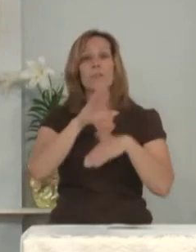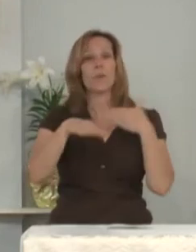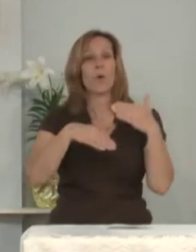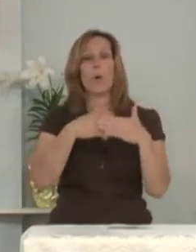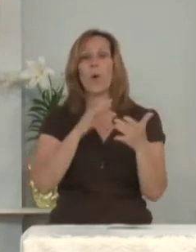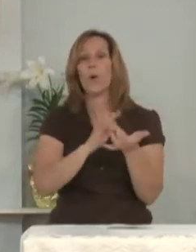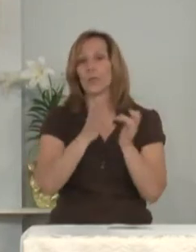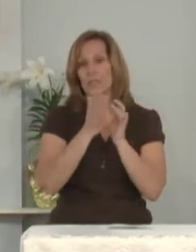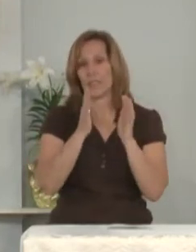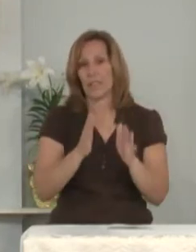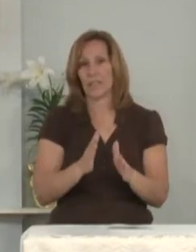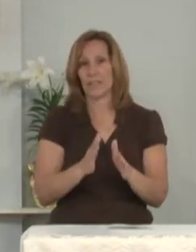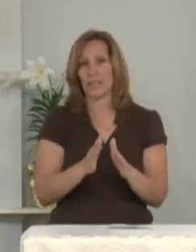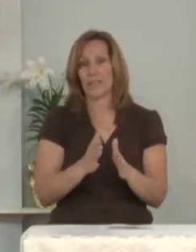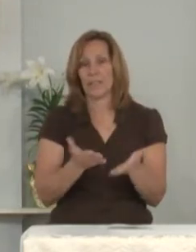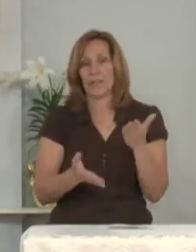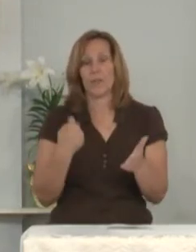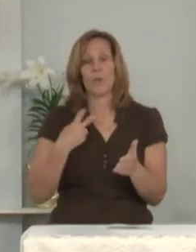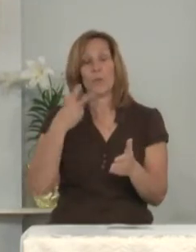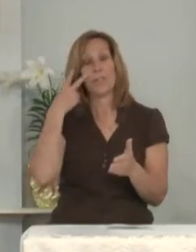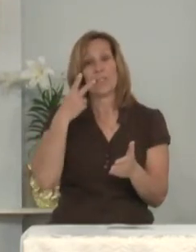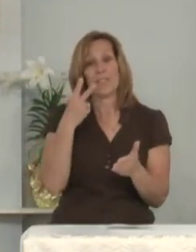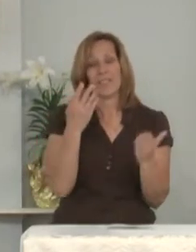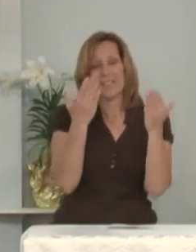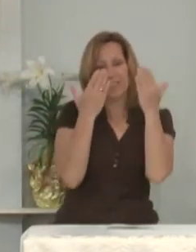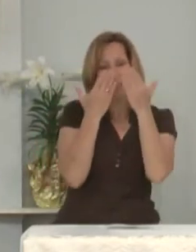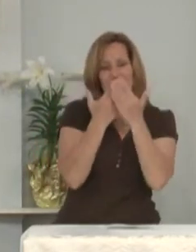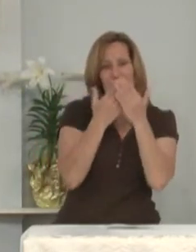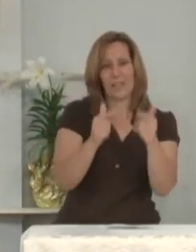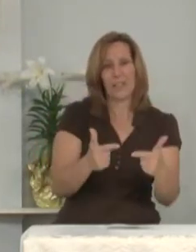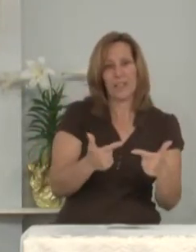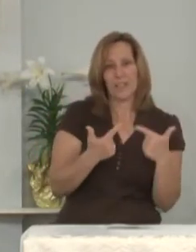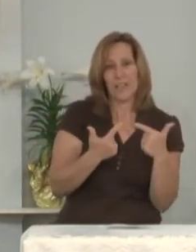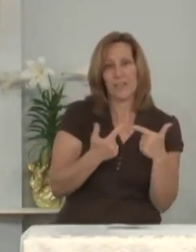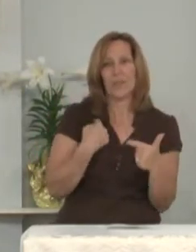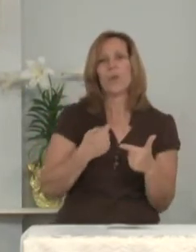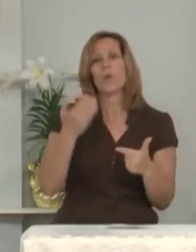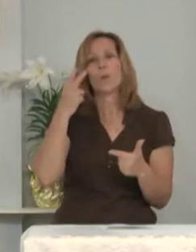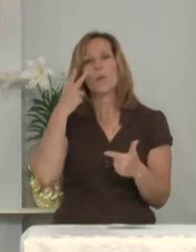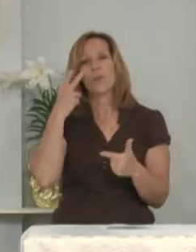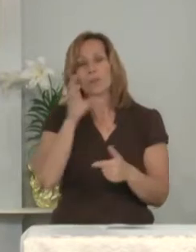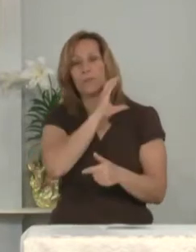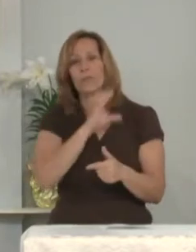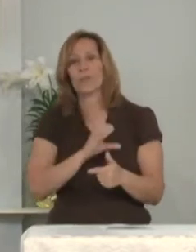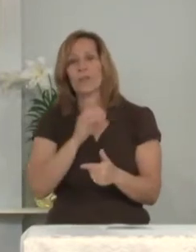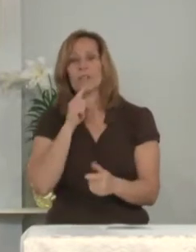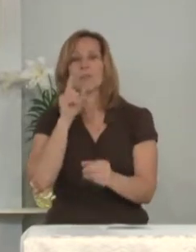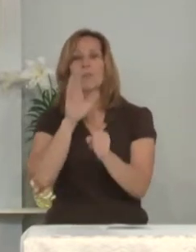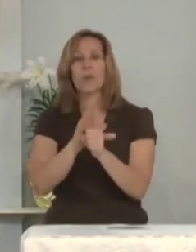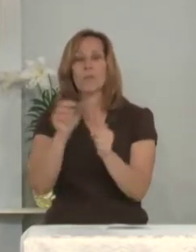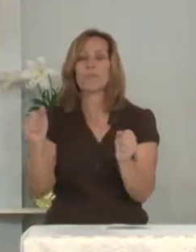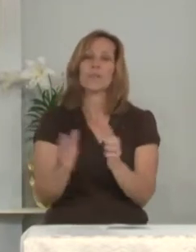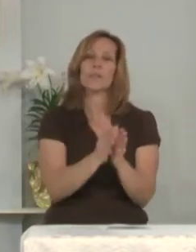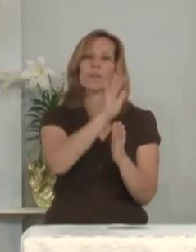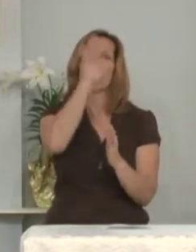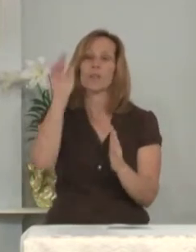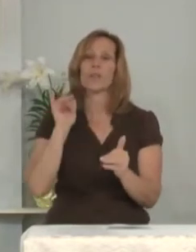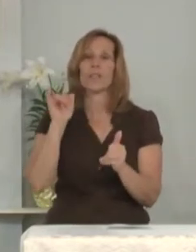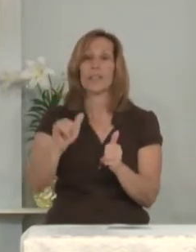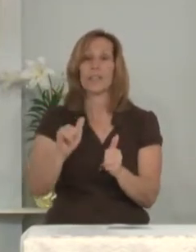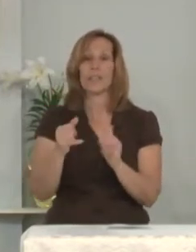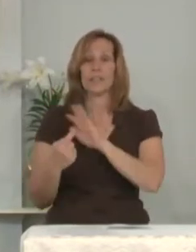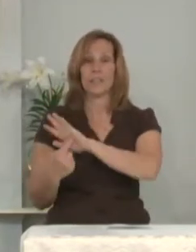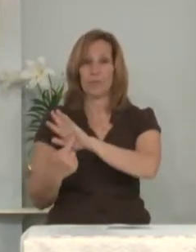saints. Though we see dimly in this life, we look for Christ's promised glory yet to be